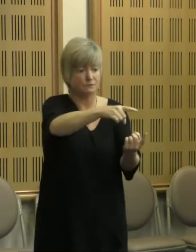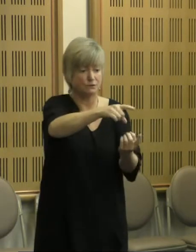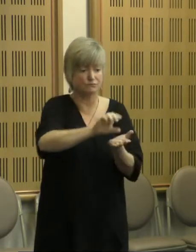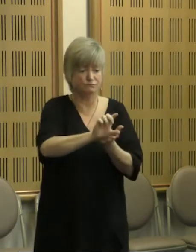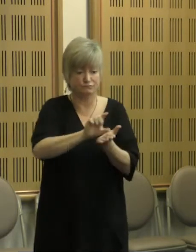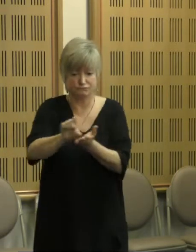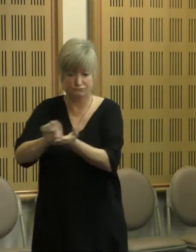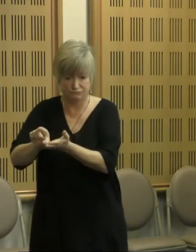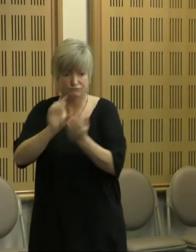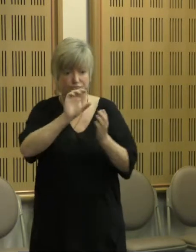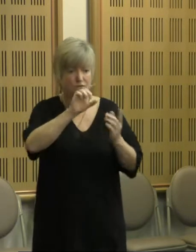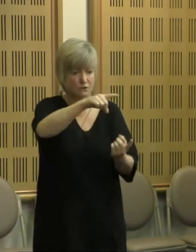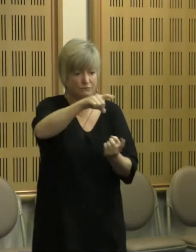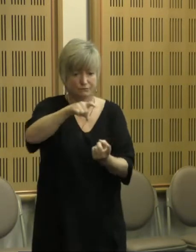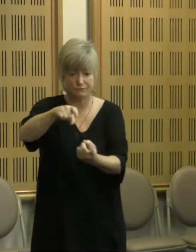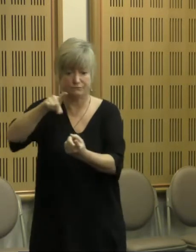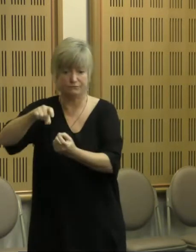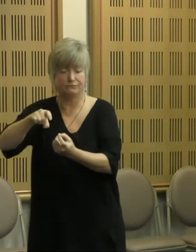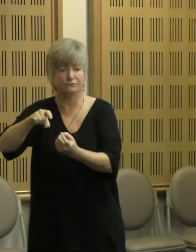for the duration of the project.